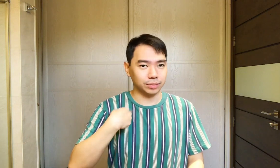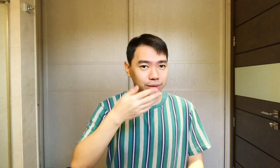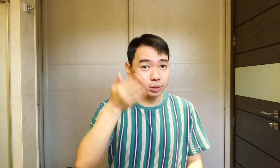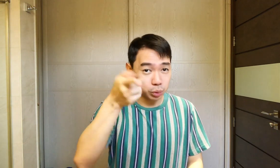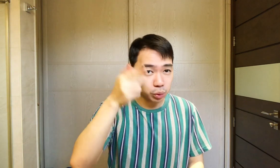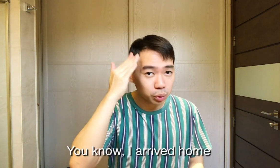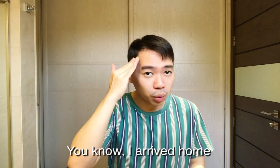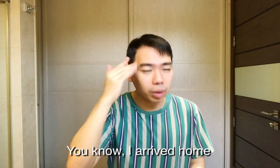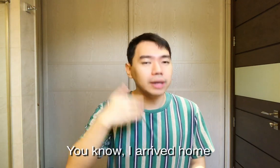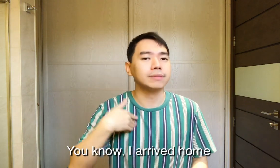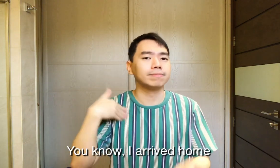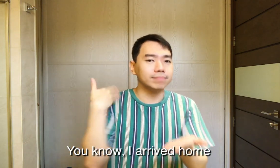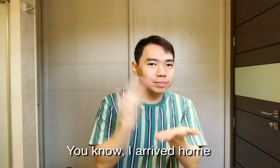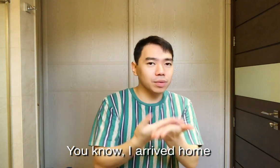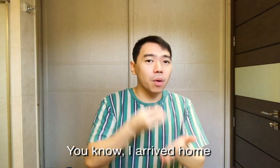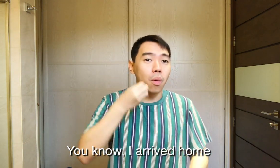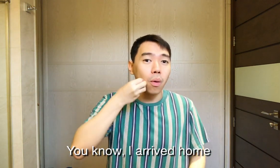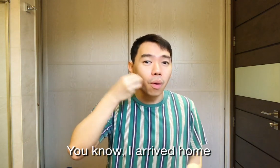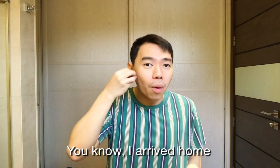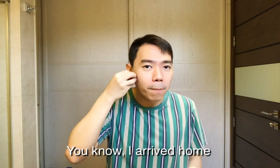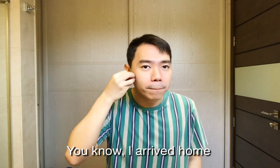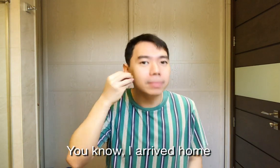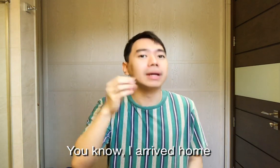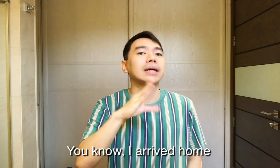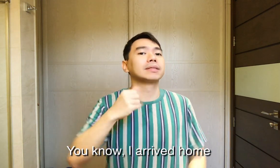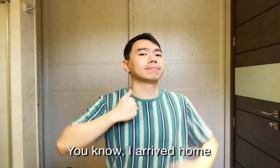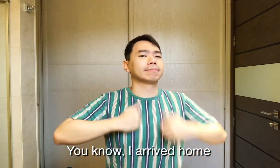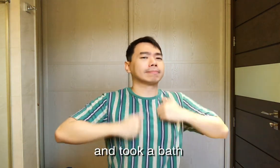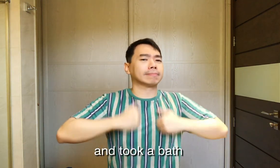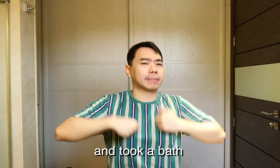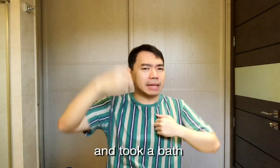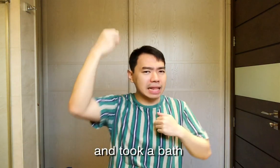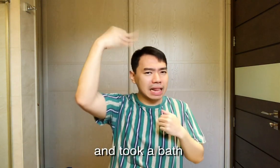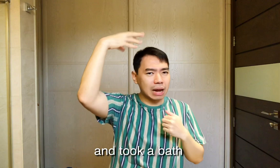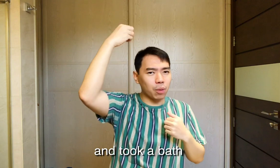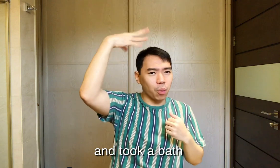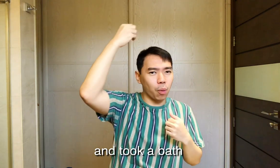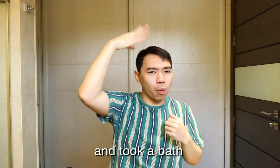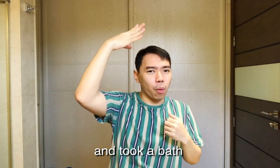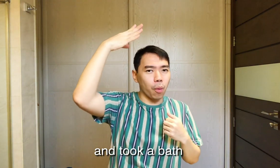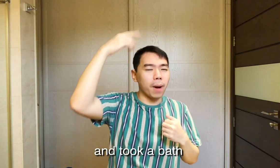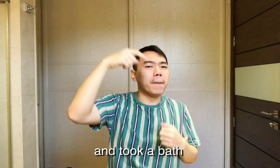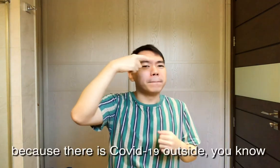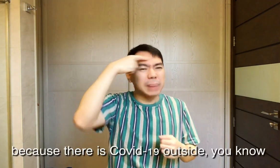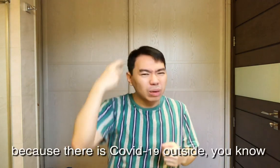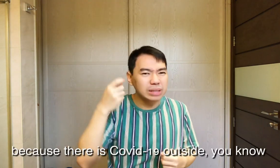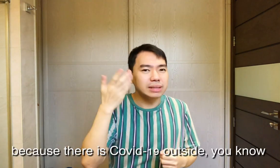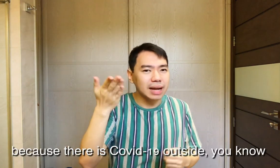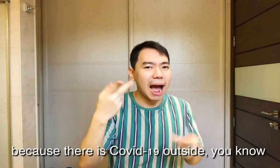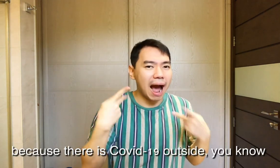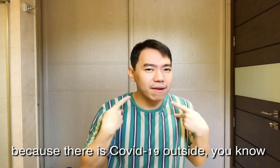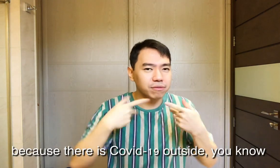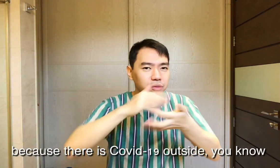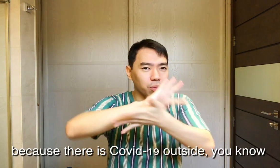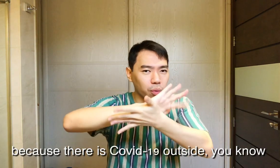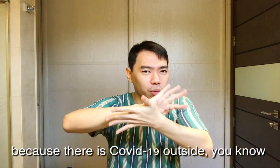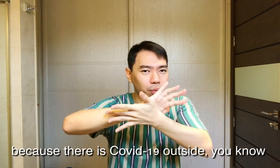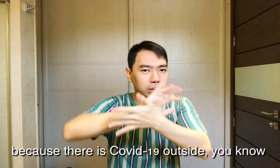I'm know what? I'm out of home and took her back because there is a coronavirus